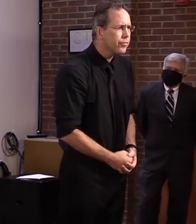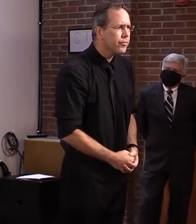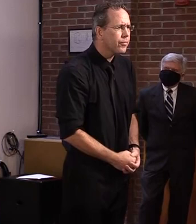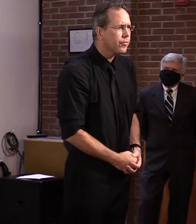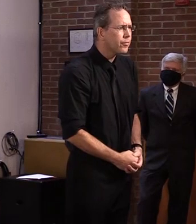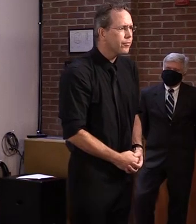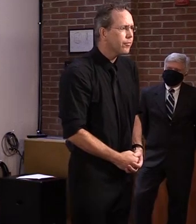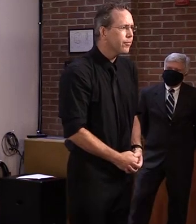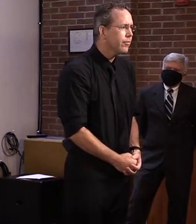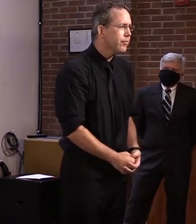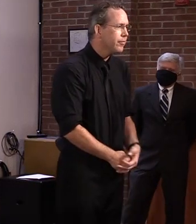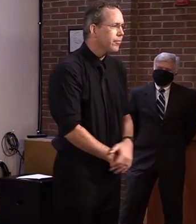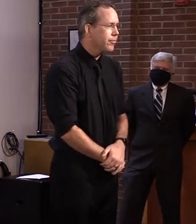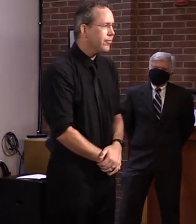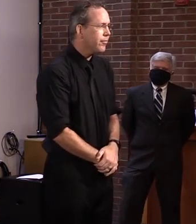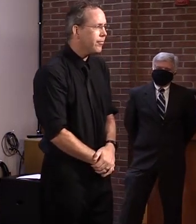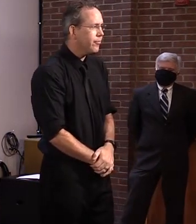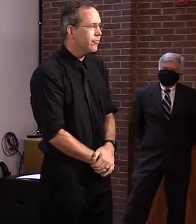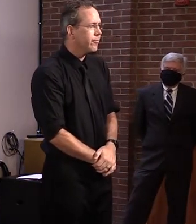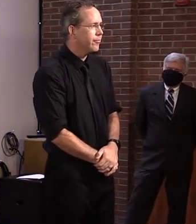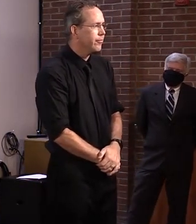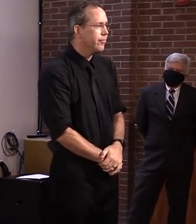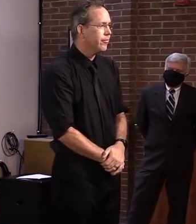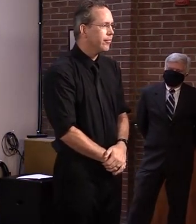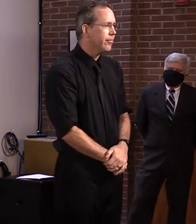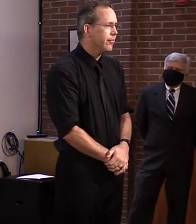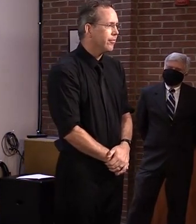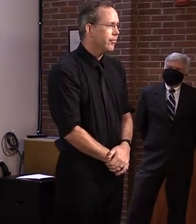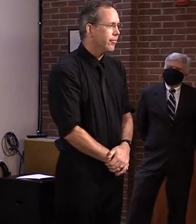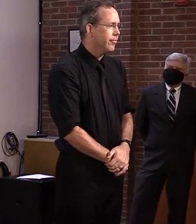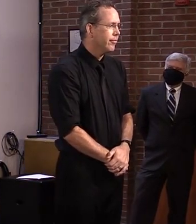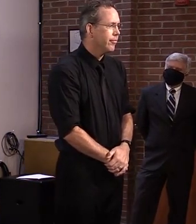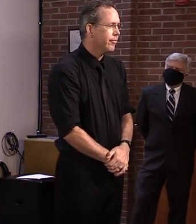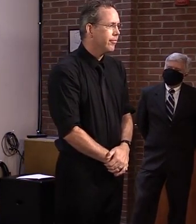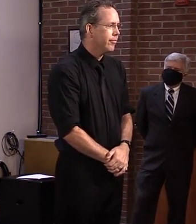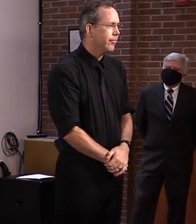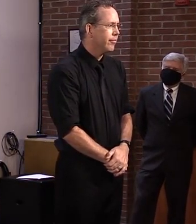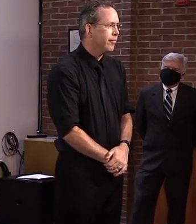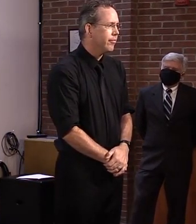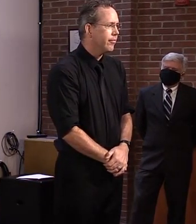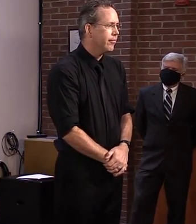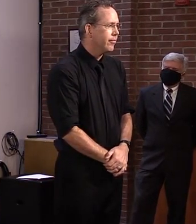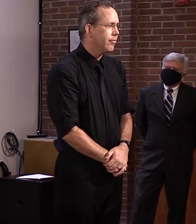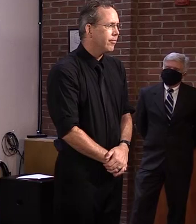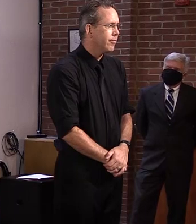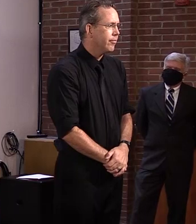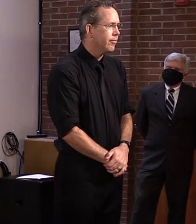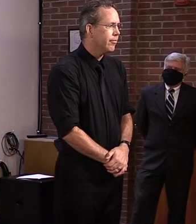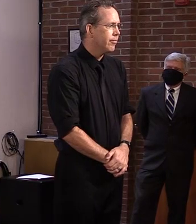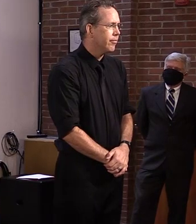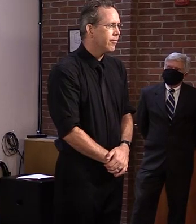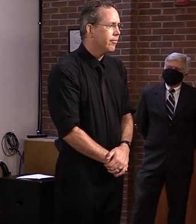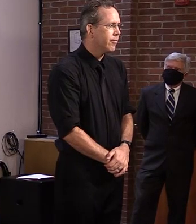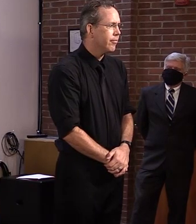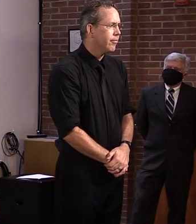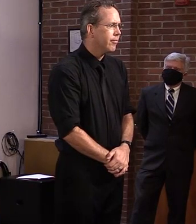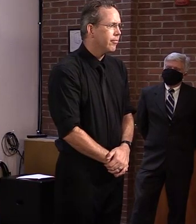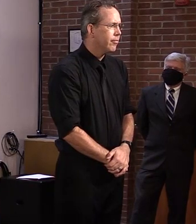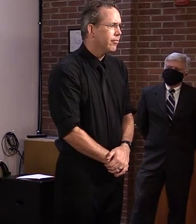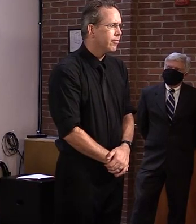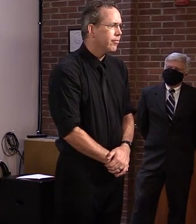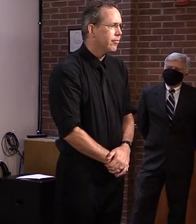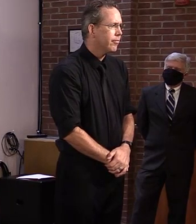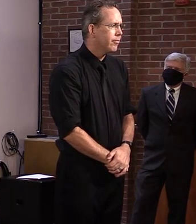or pledges. And it appears it was a large party at Castleton over the, uh, over the, uh,